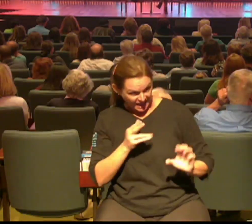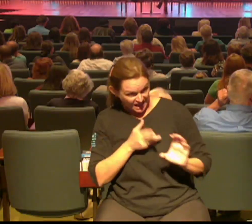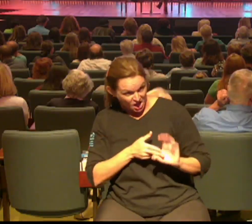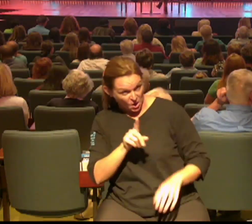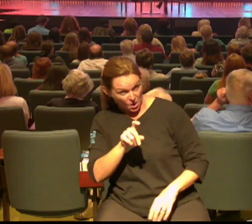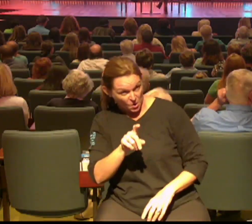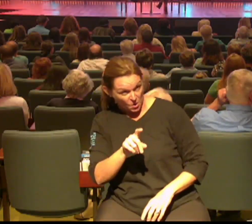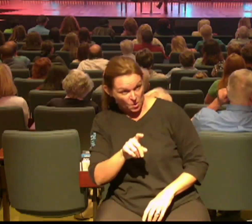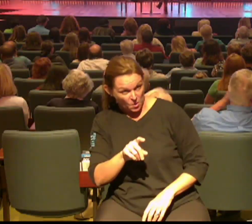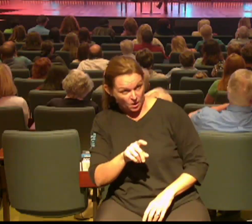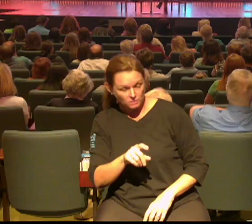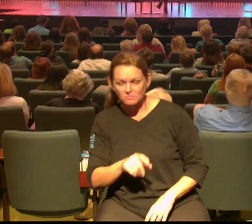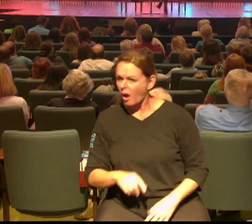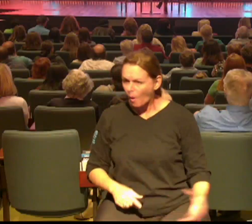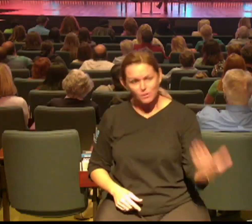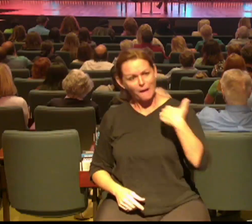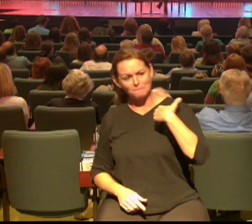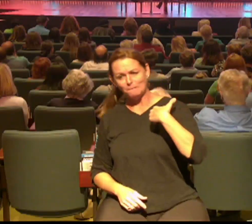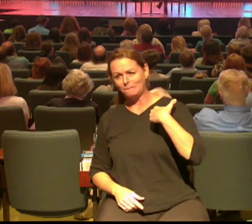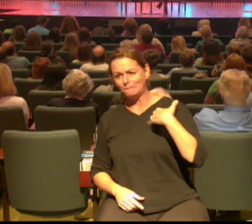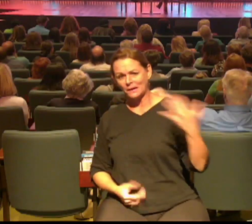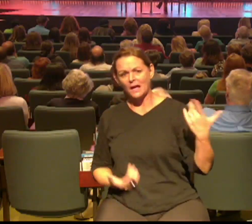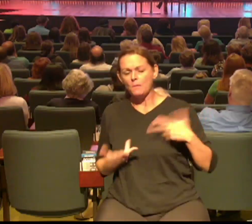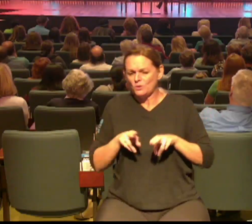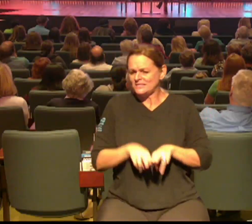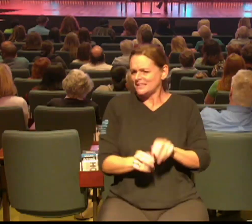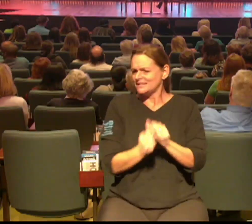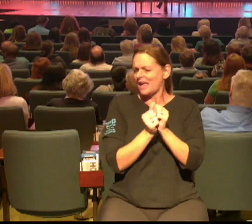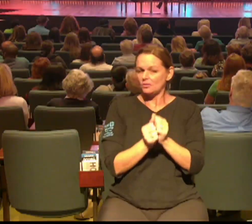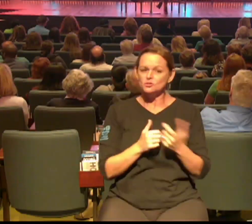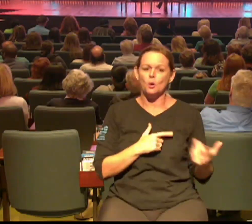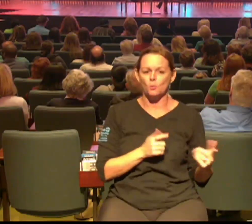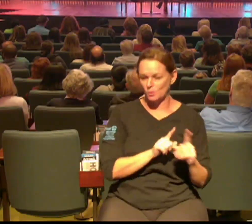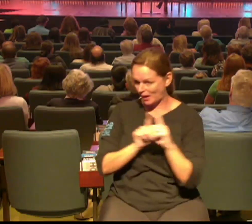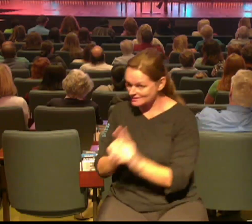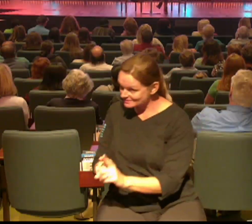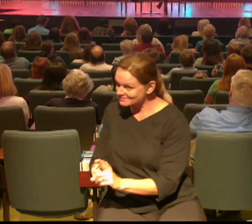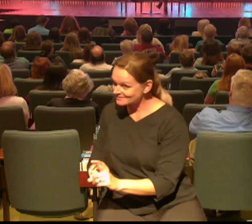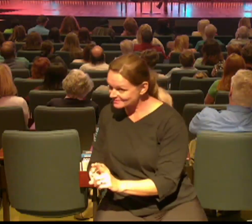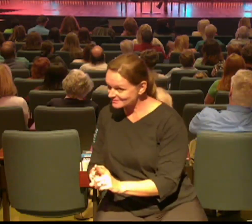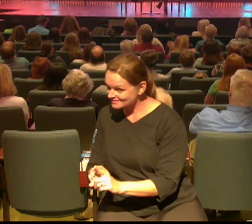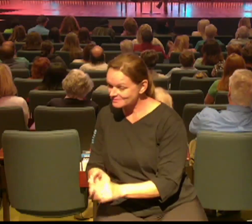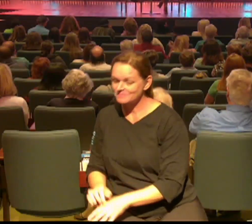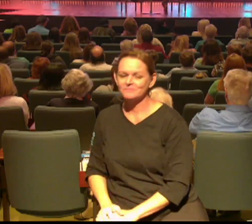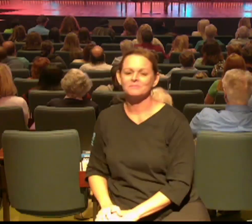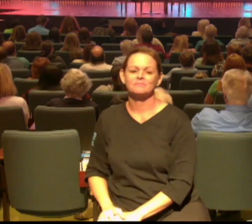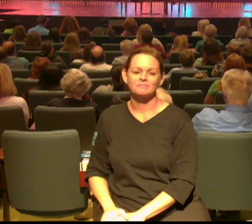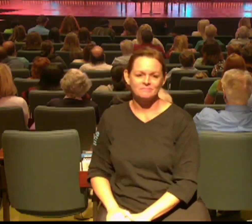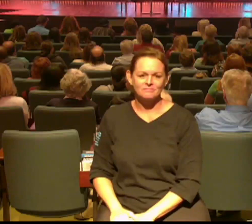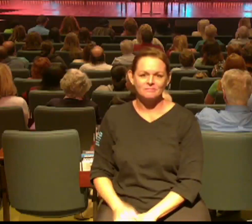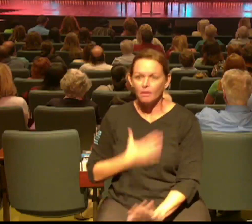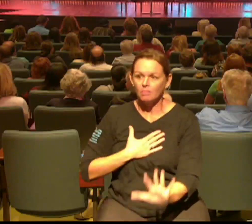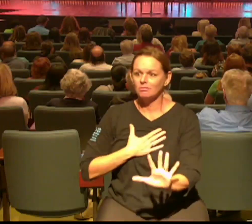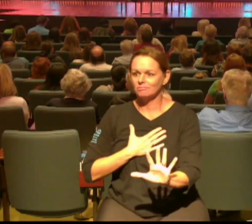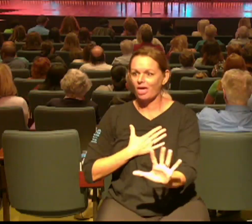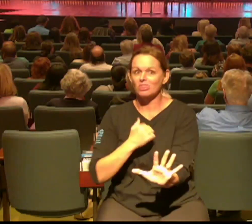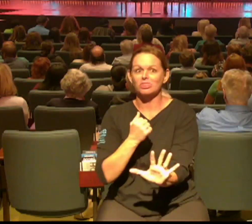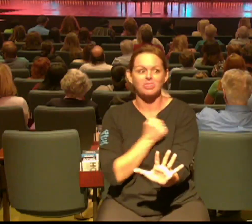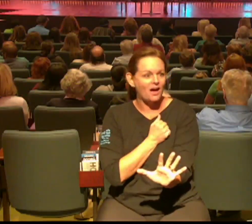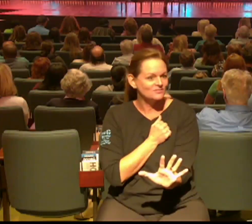let's meet up and you know sit with you so we went and and I really loved it you know the pastor gave the great word